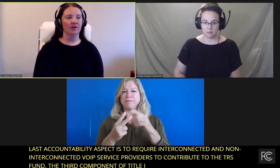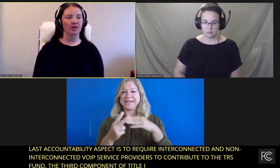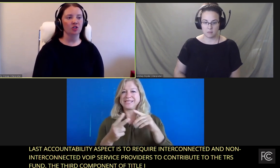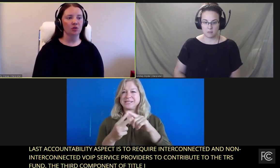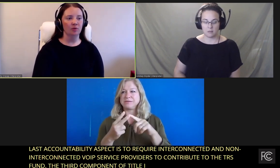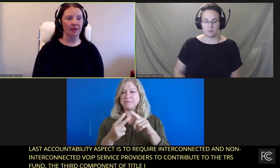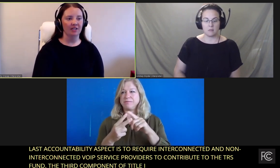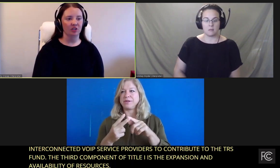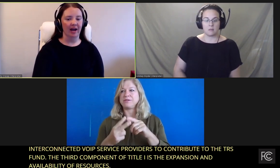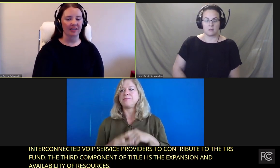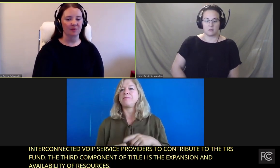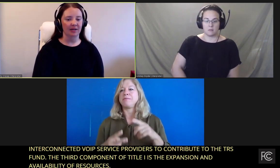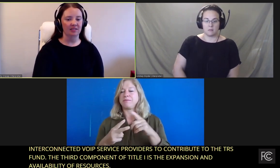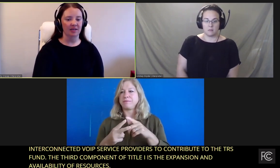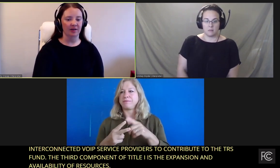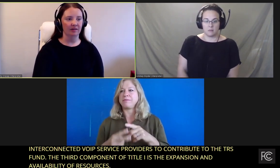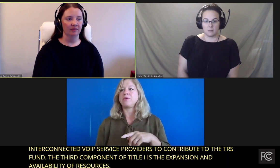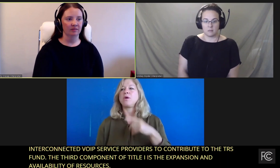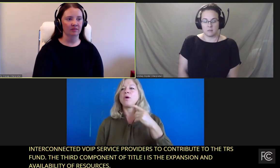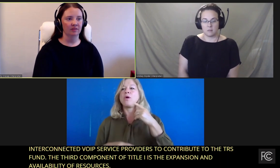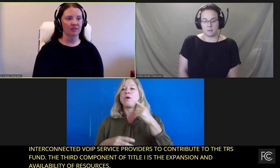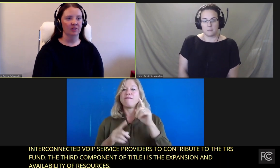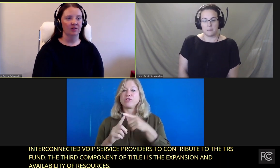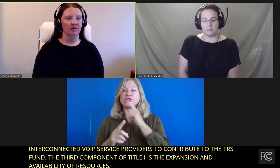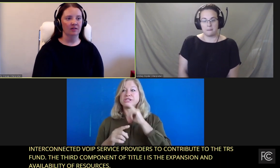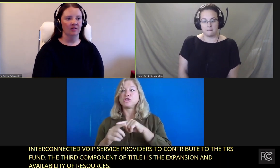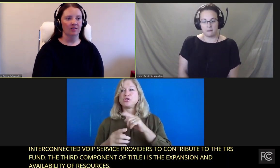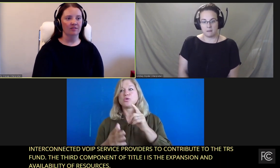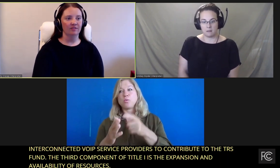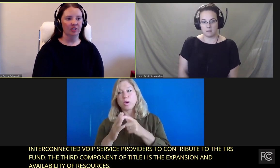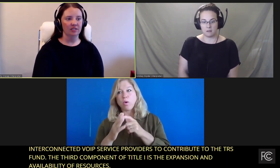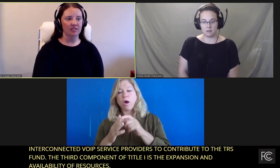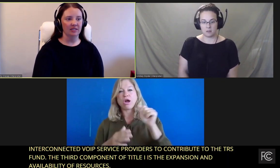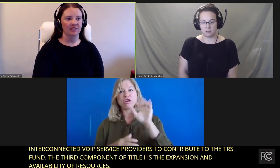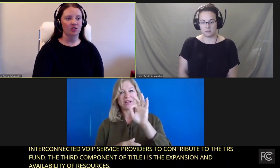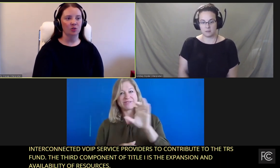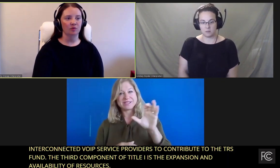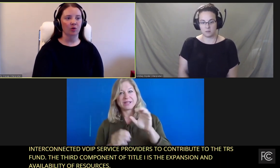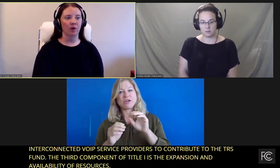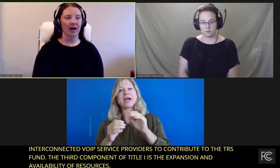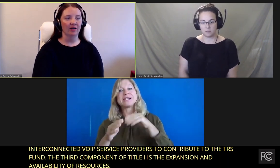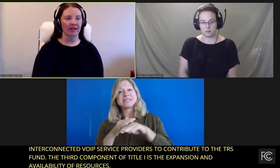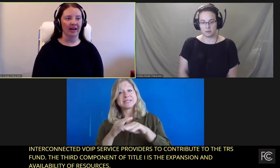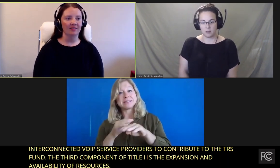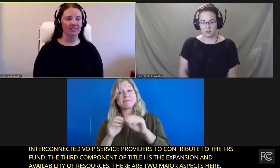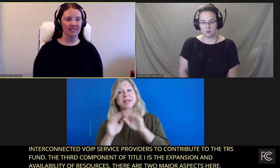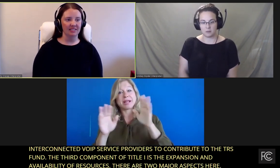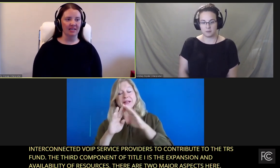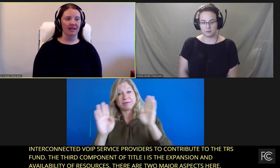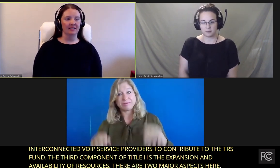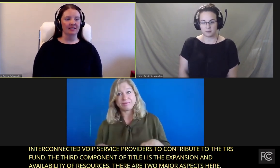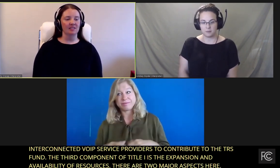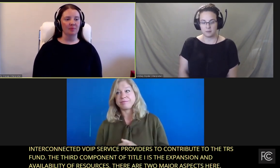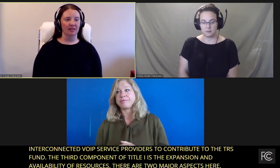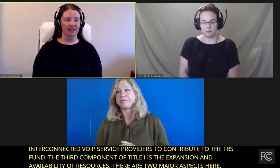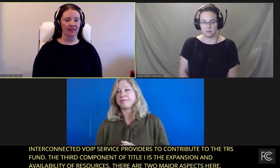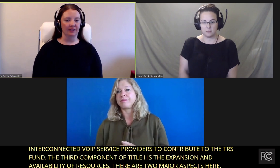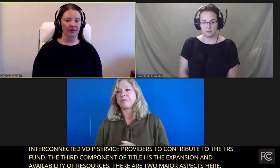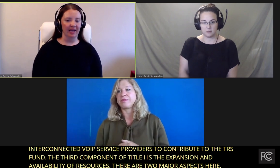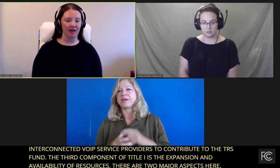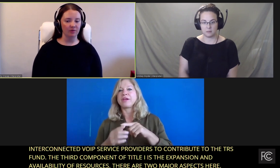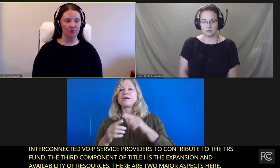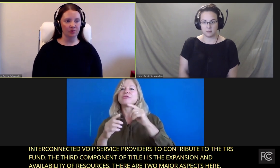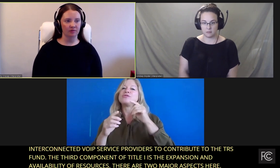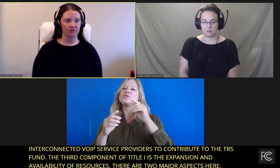There are two major aspects here. The first is to require an FCC accessibility